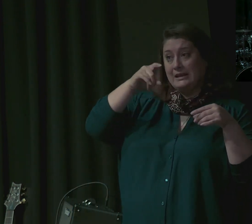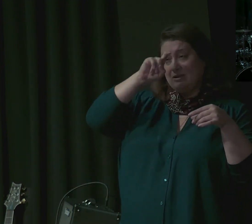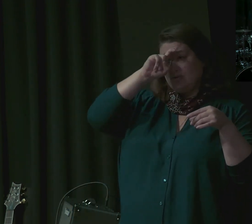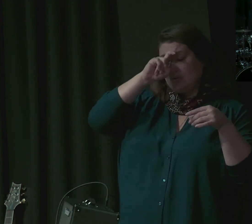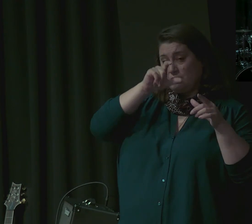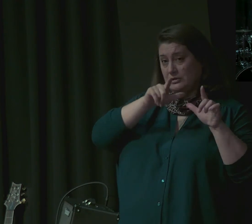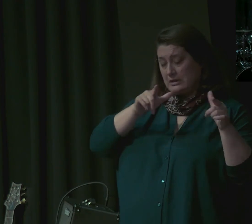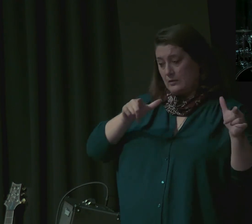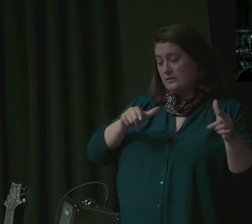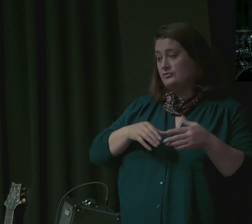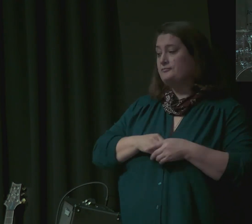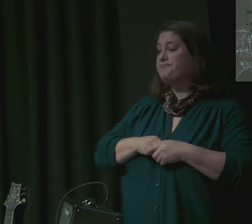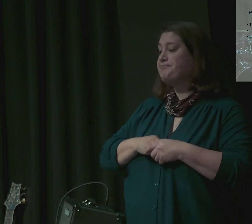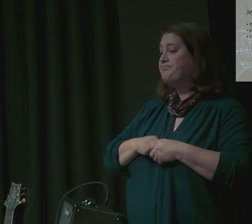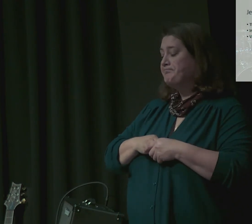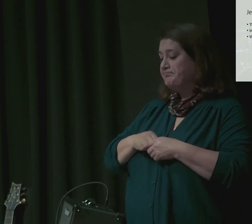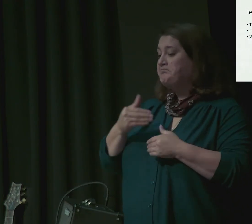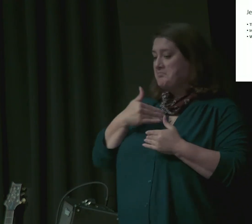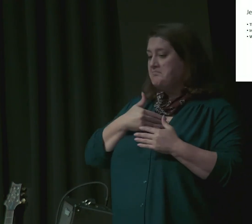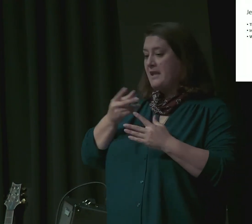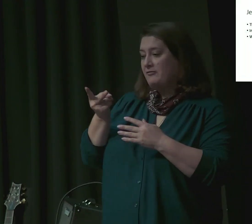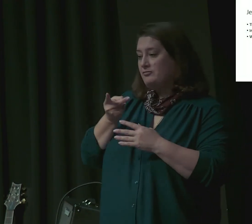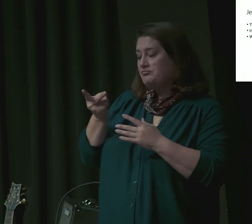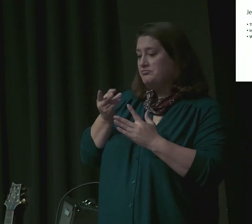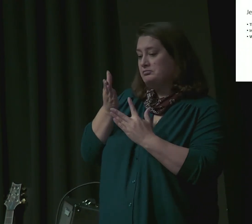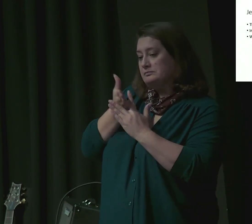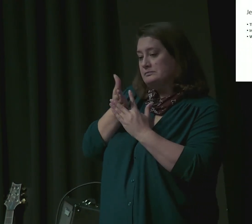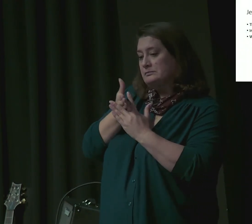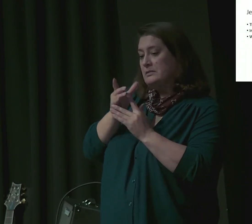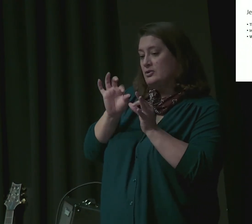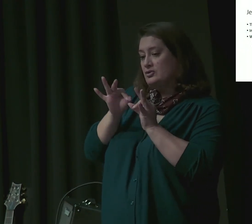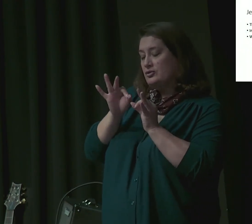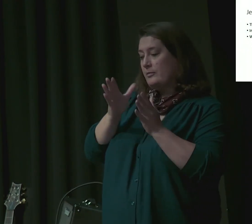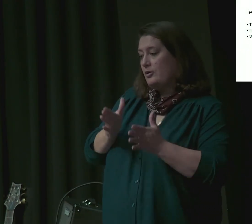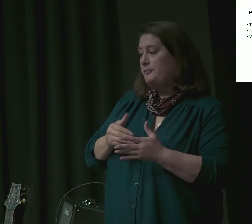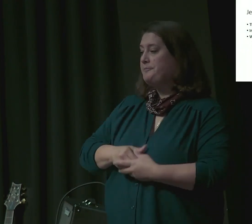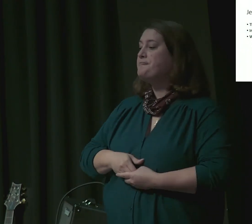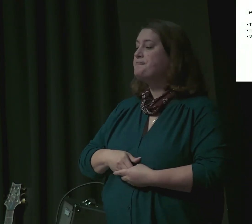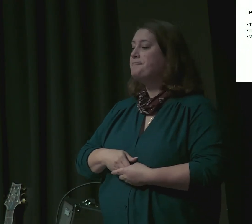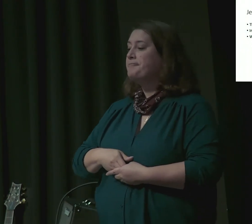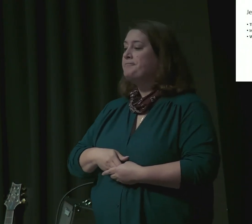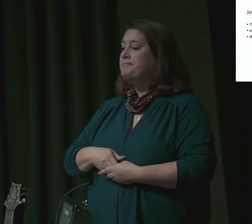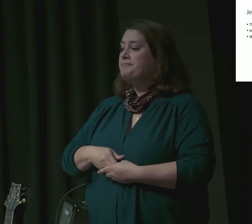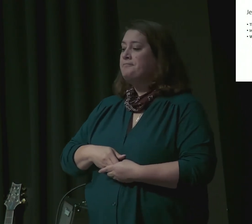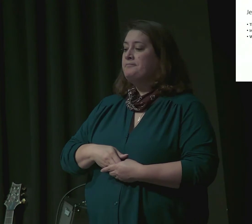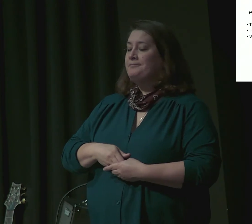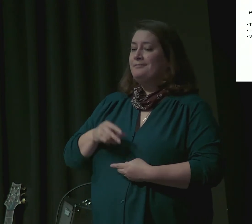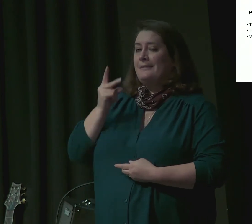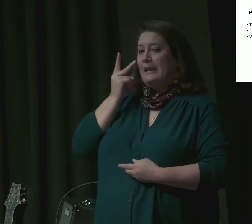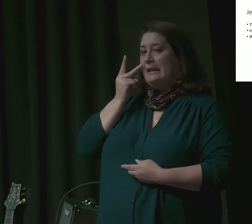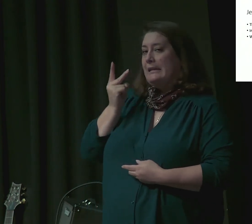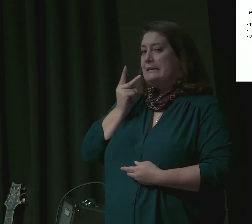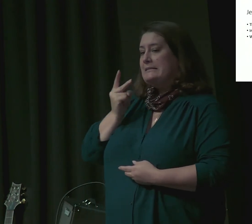Verse 29 through 30, he sees Benjamin and his compassion, his love,